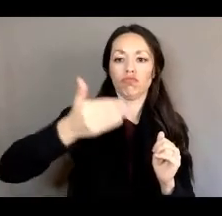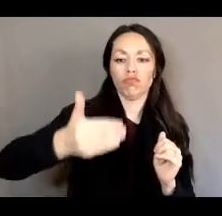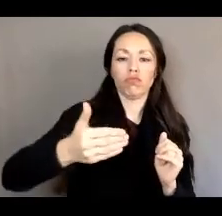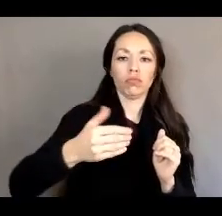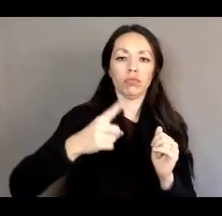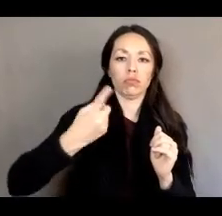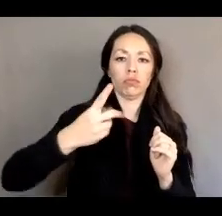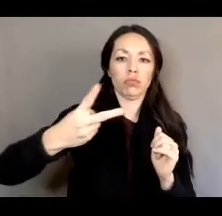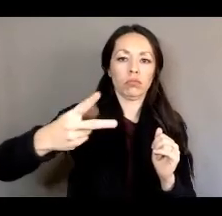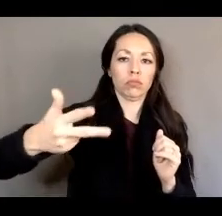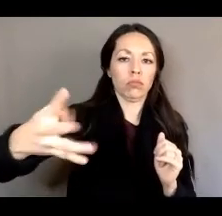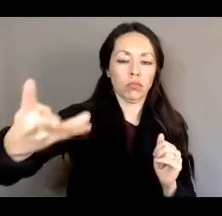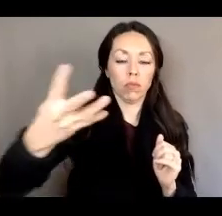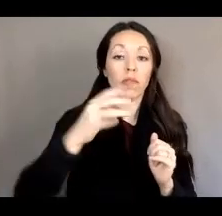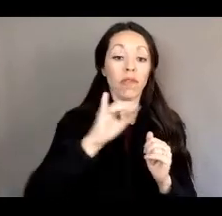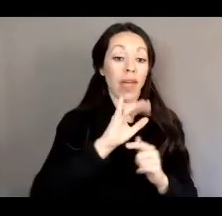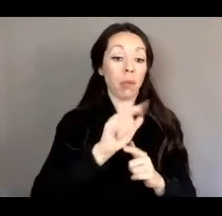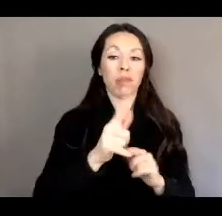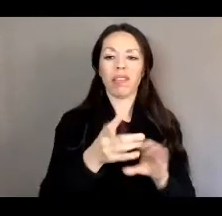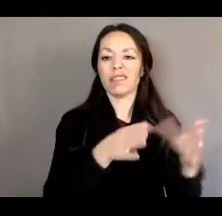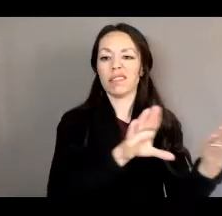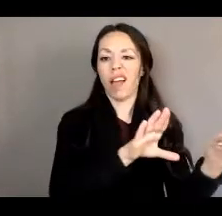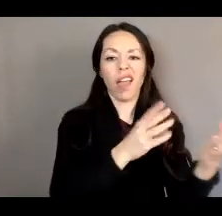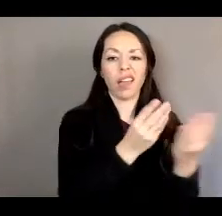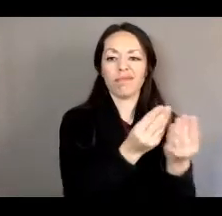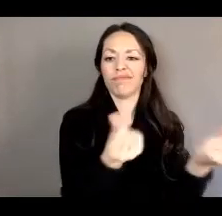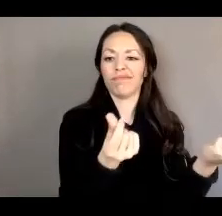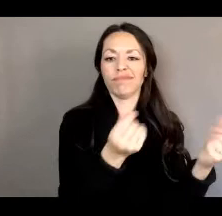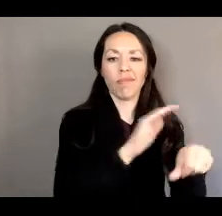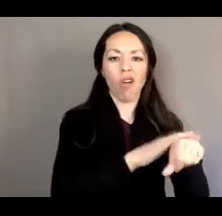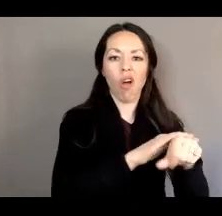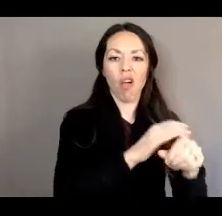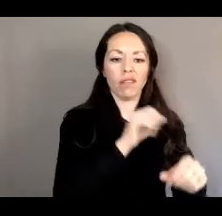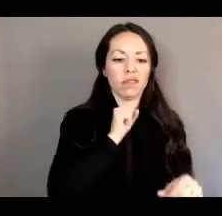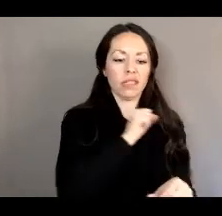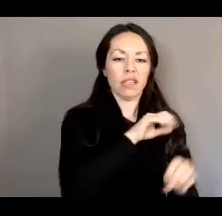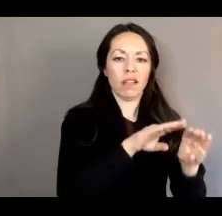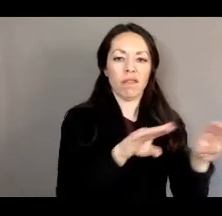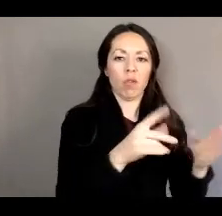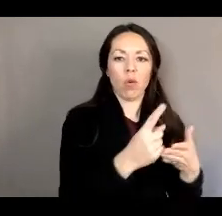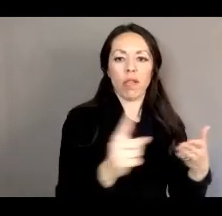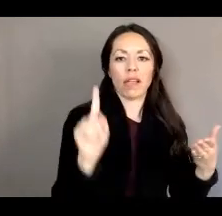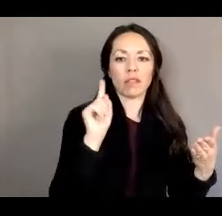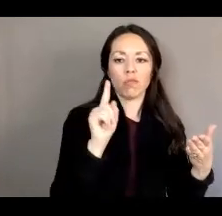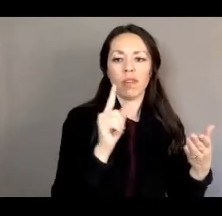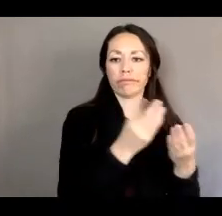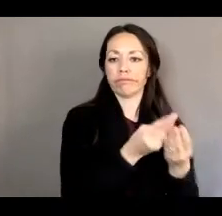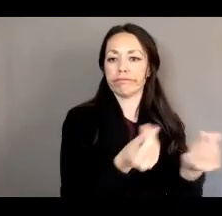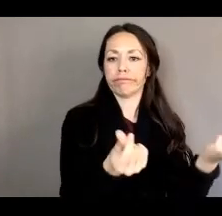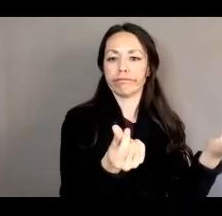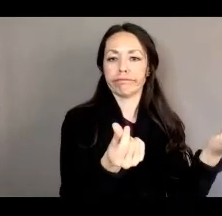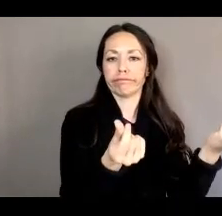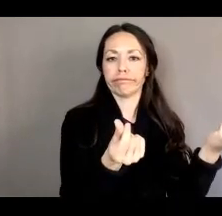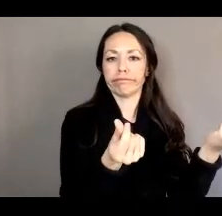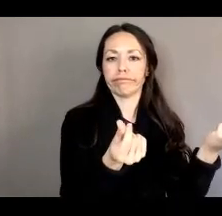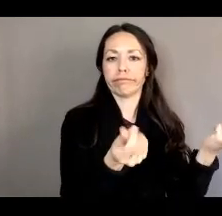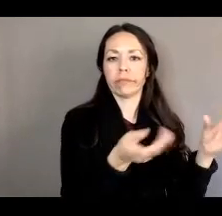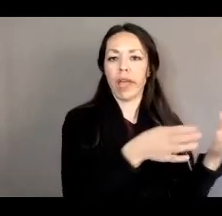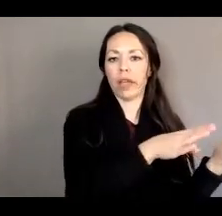That bill died on the Senate floor last week, um, in